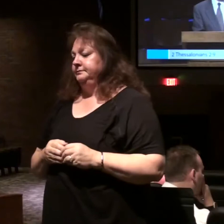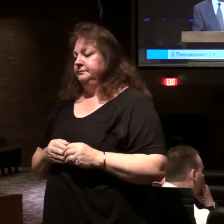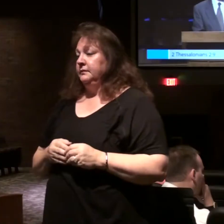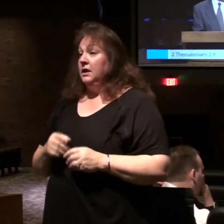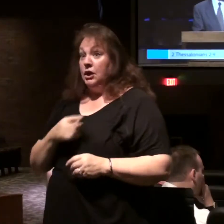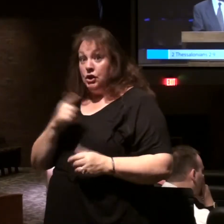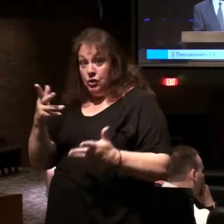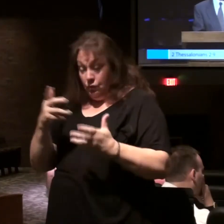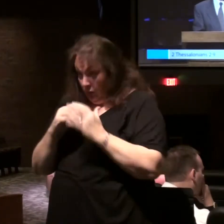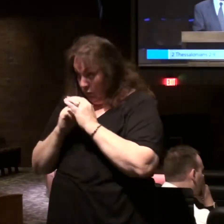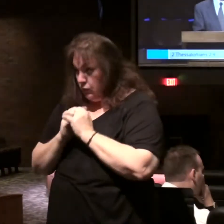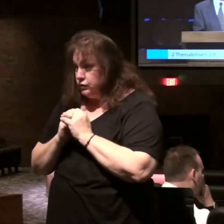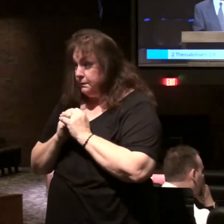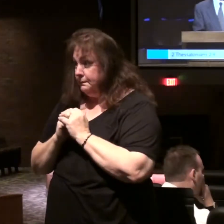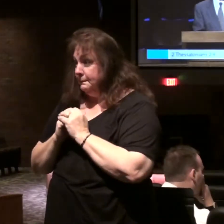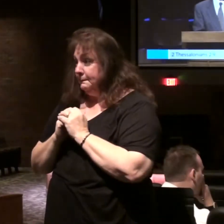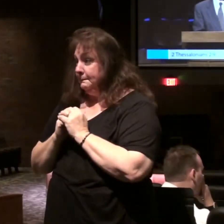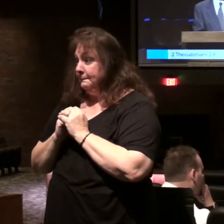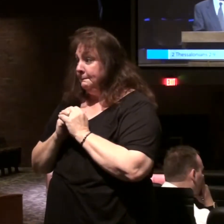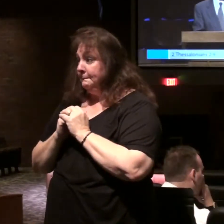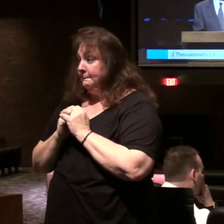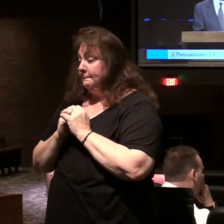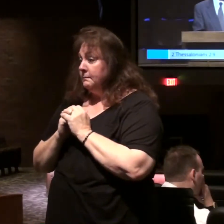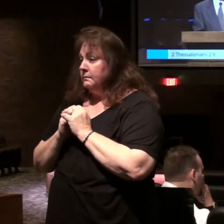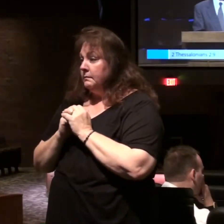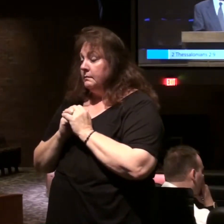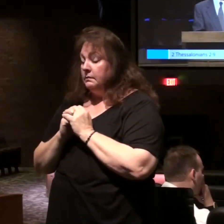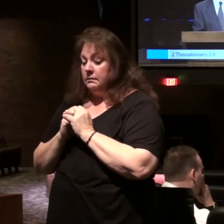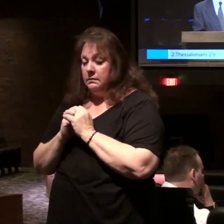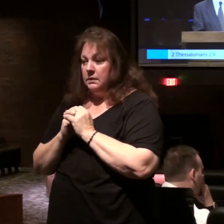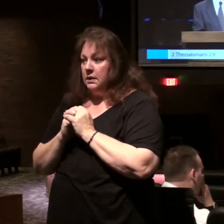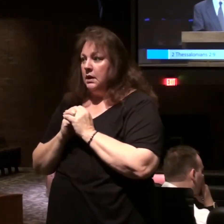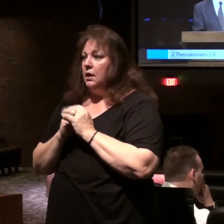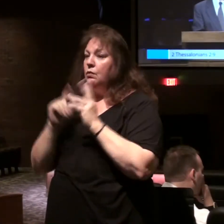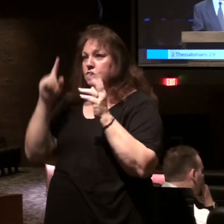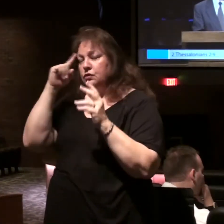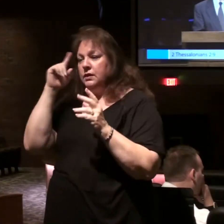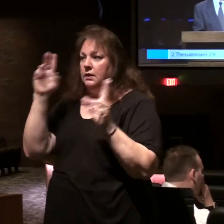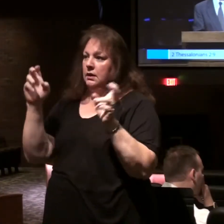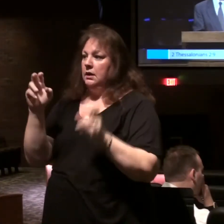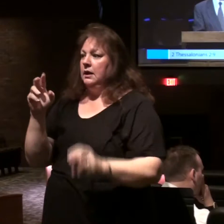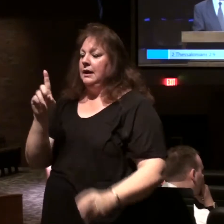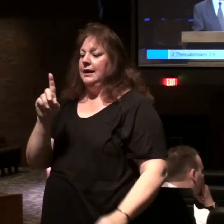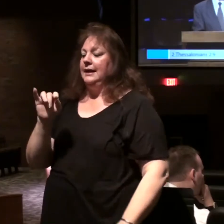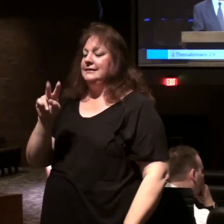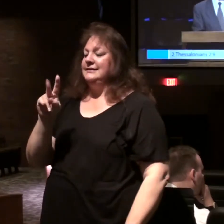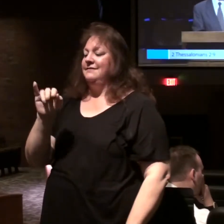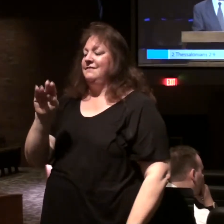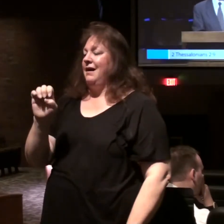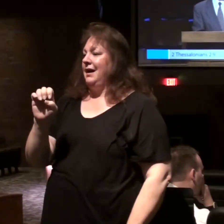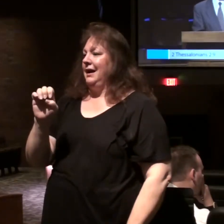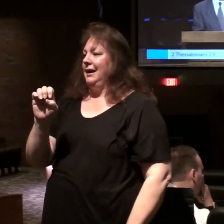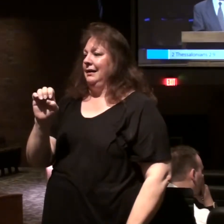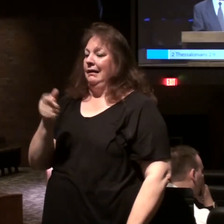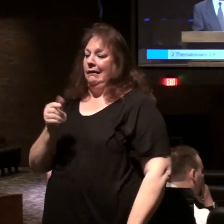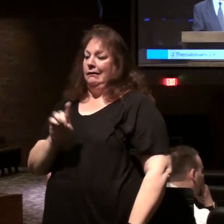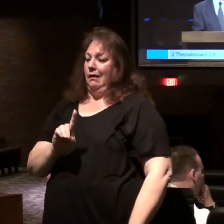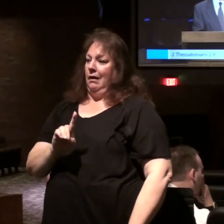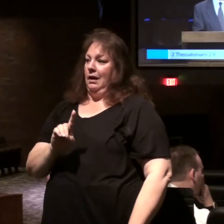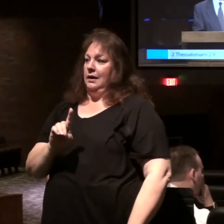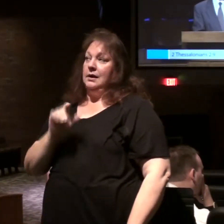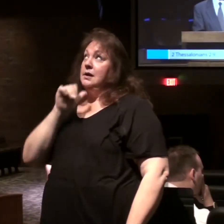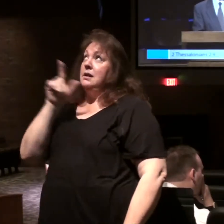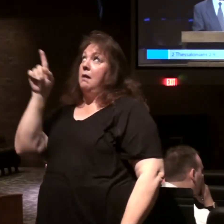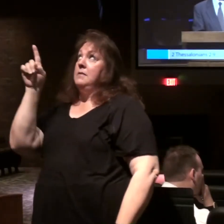you want to worship what is for you a divine being but not me you want to